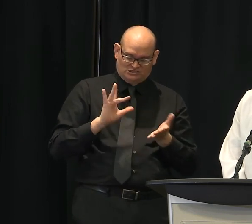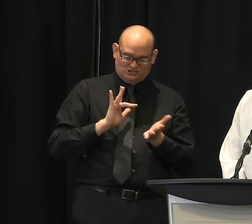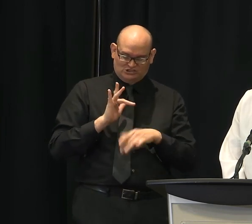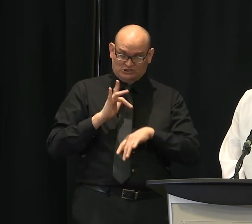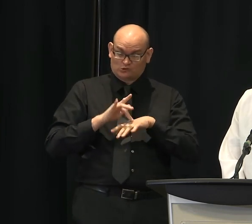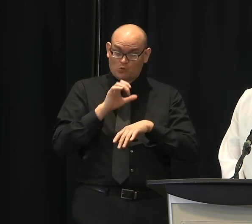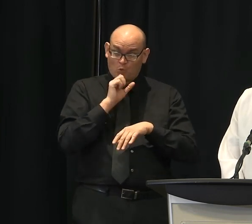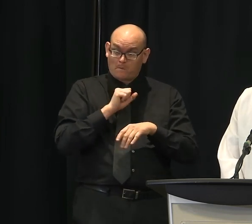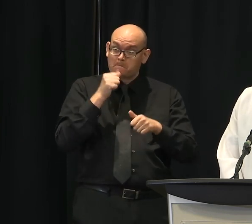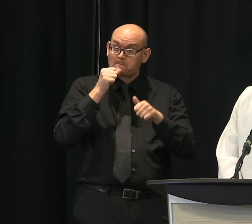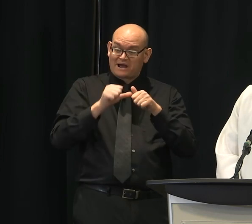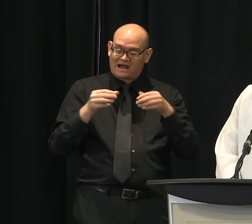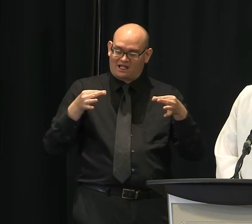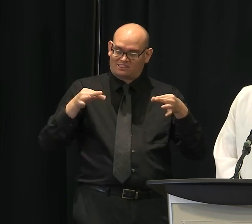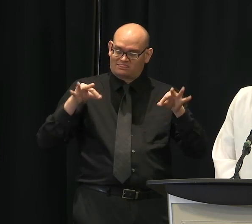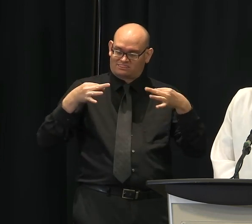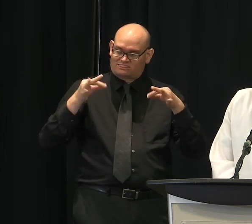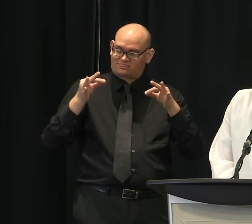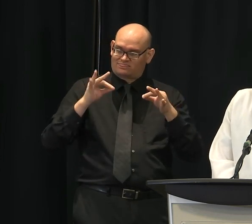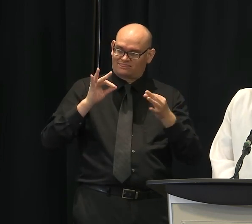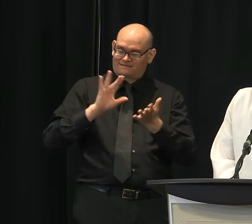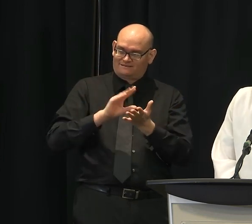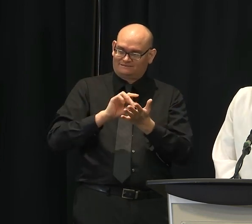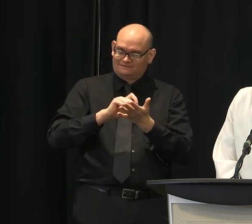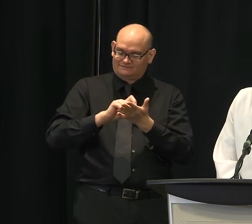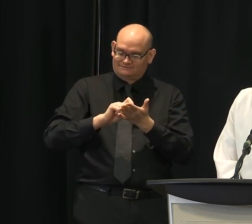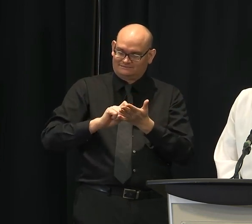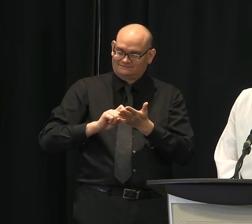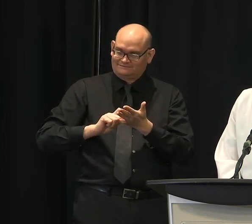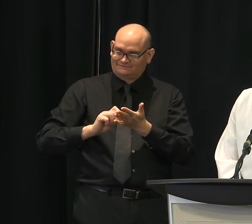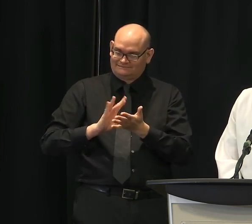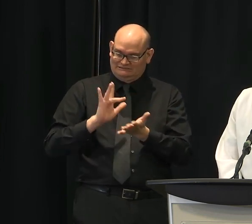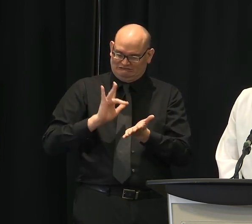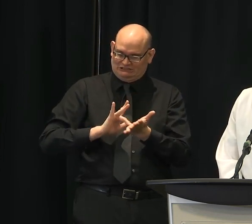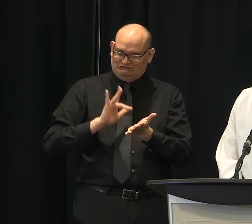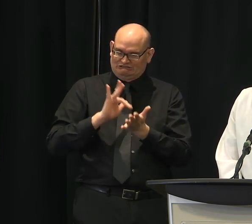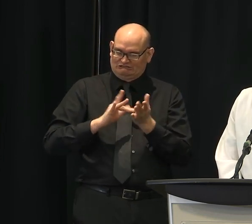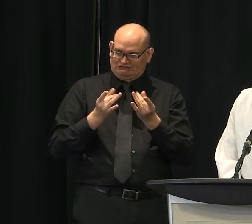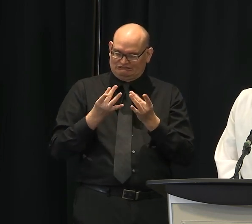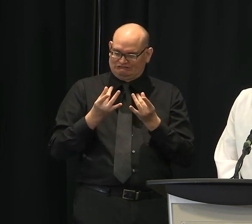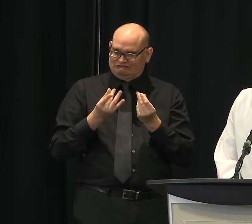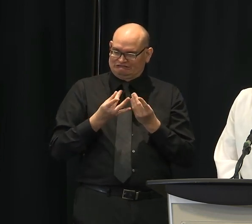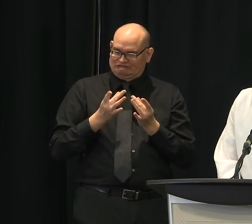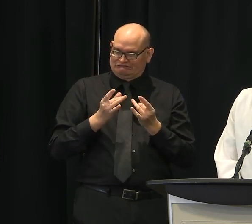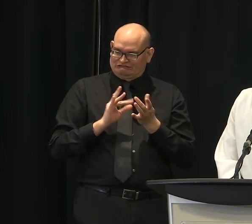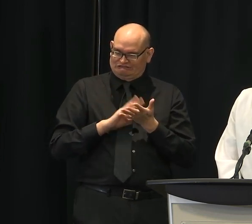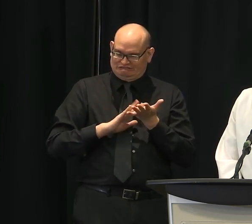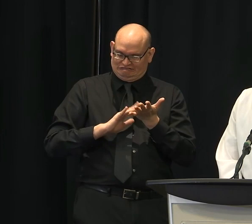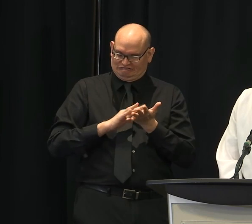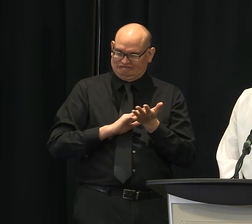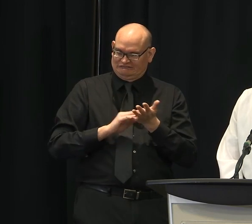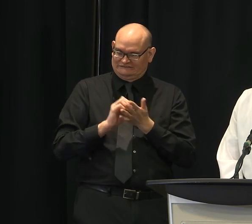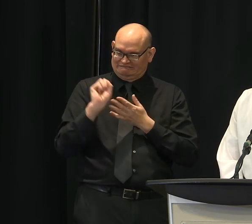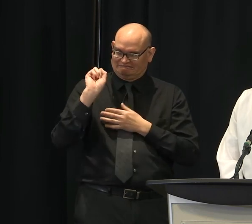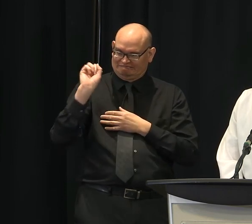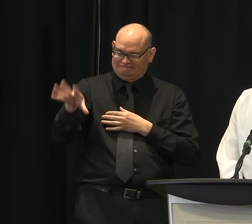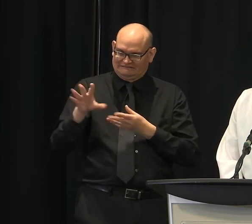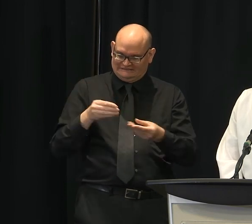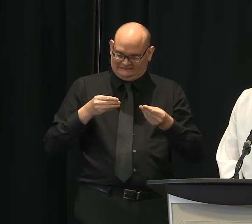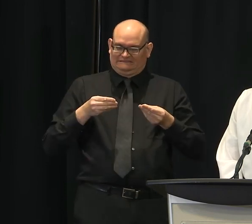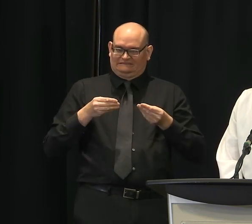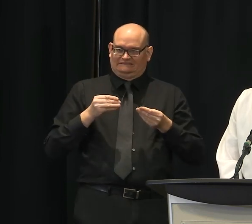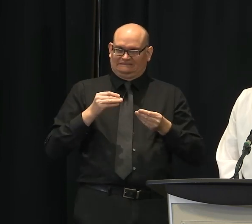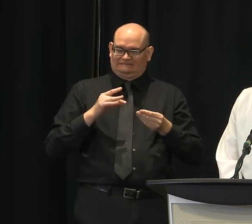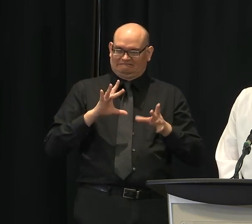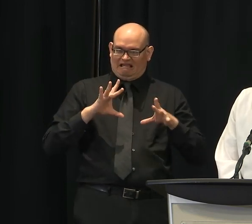What would you say? Oh, you mean from a risk perspective? Yeah, just I've heard some people aren't doing that. Yeah, no, I